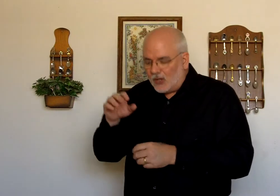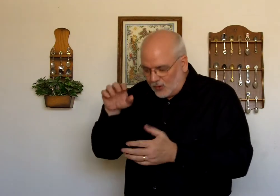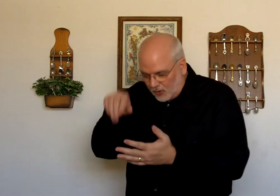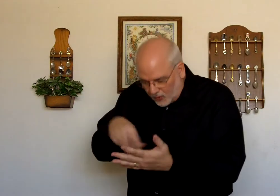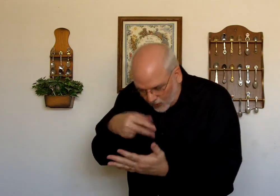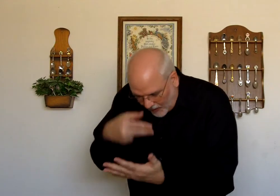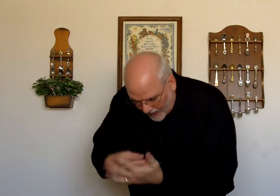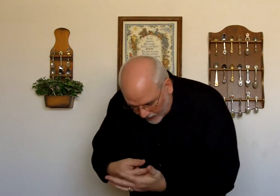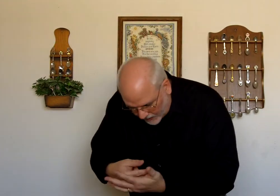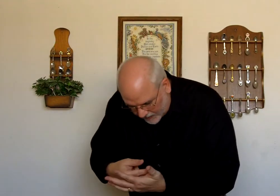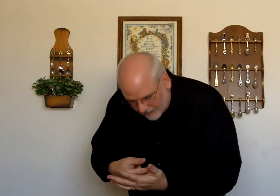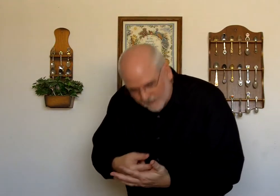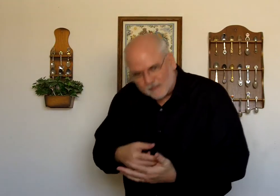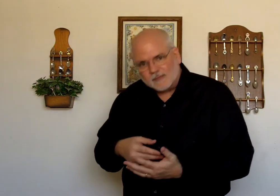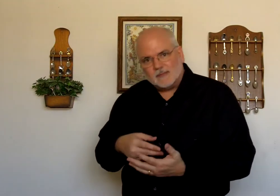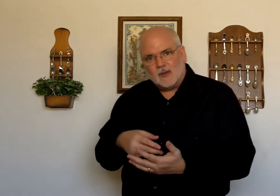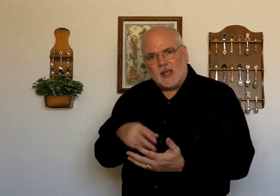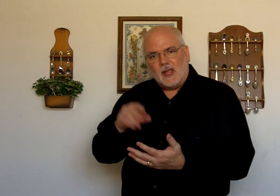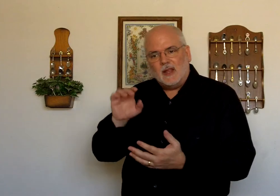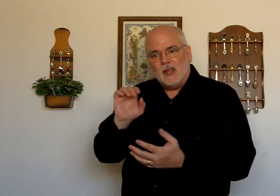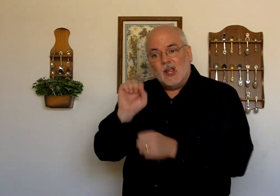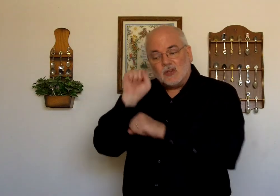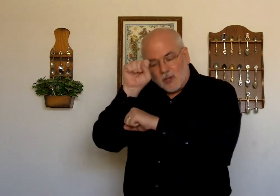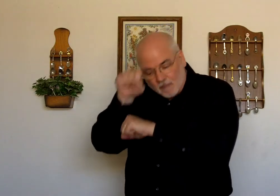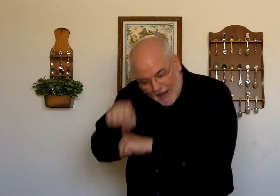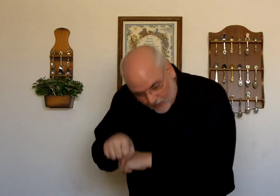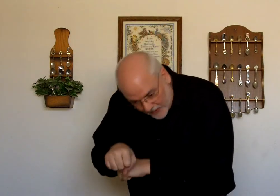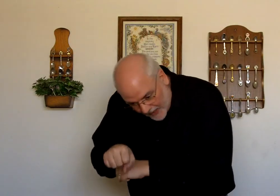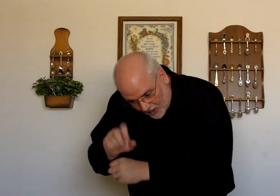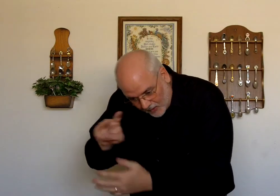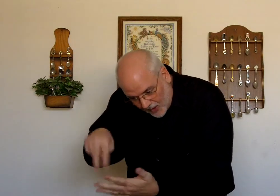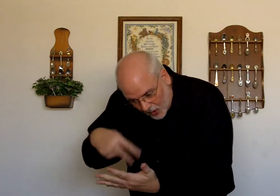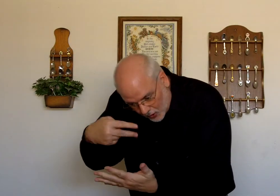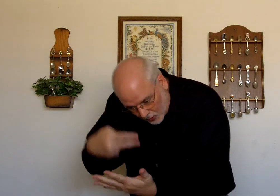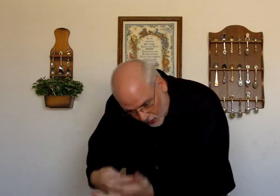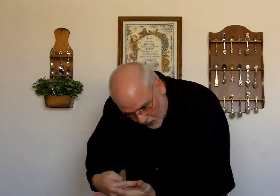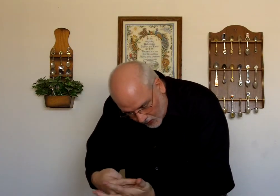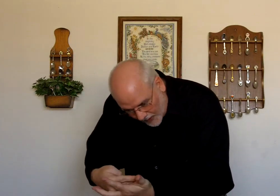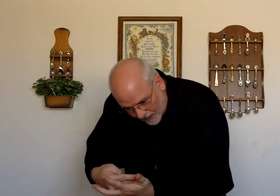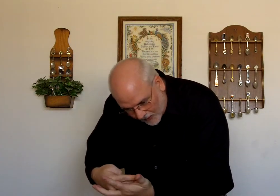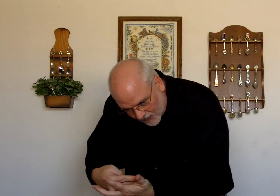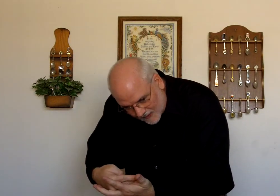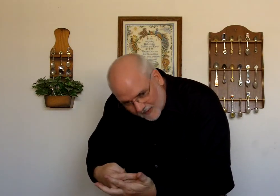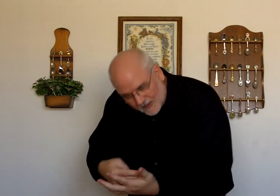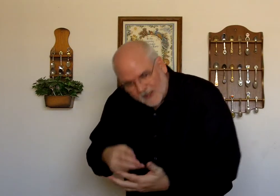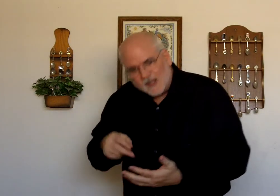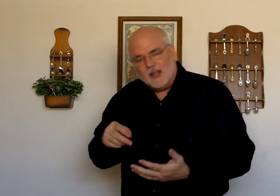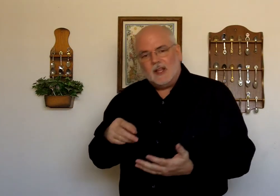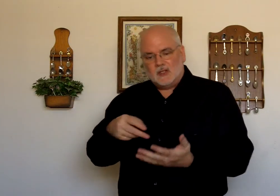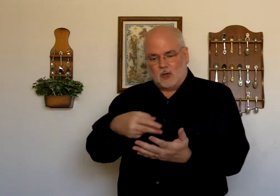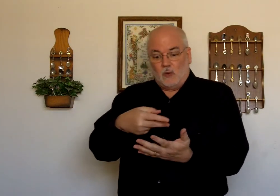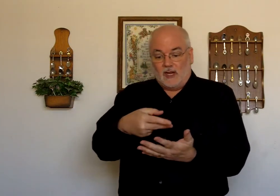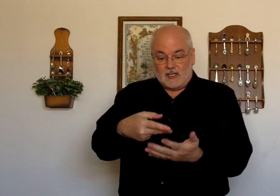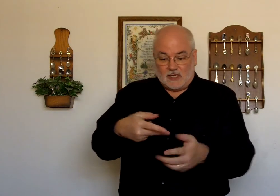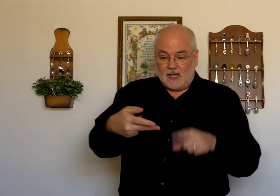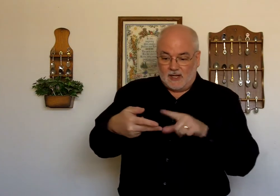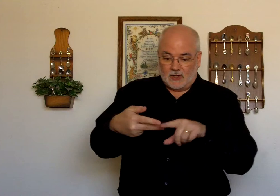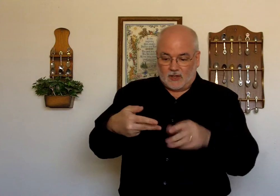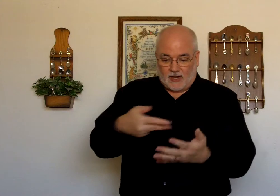To the ground. Okay. She bowed down. To the ground. So we can see. These are her